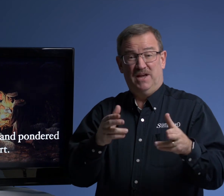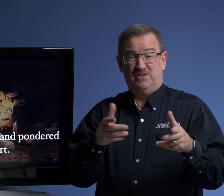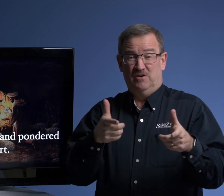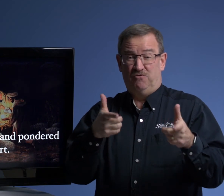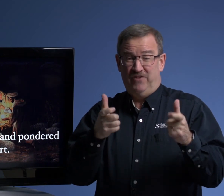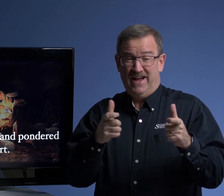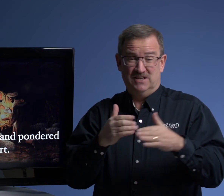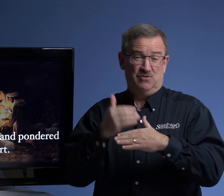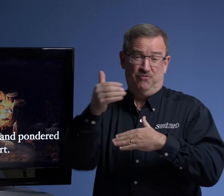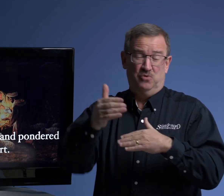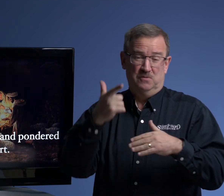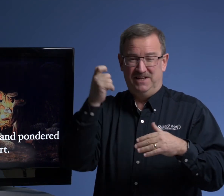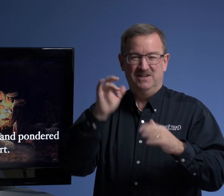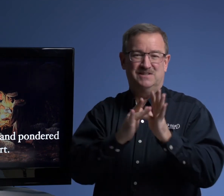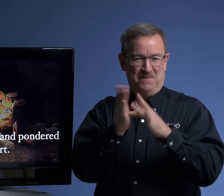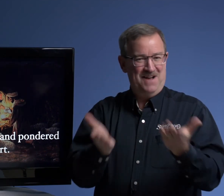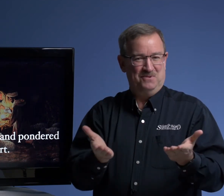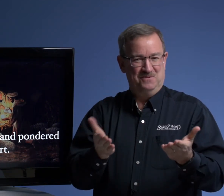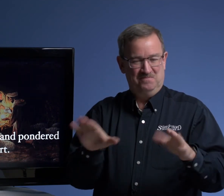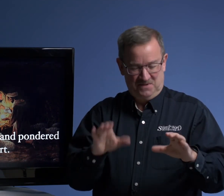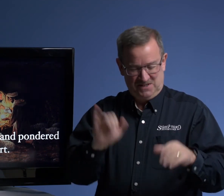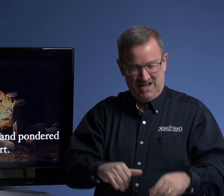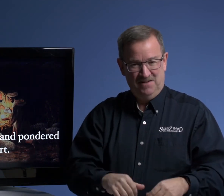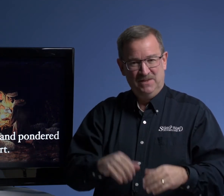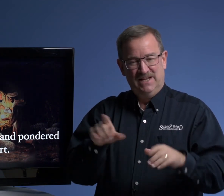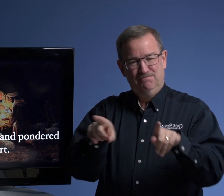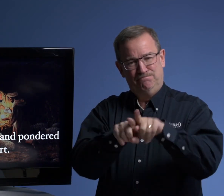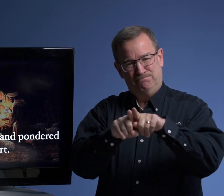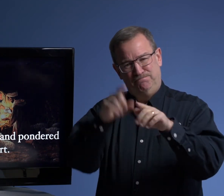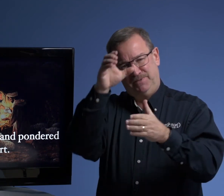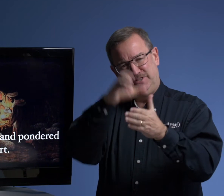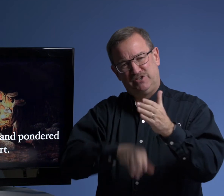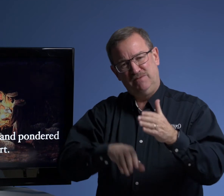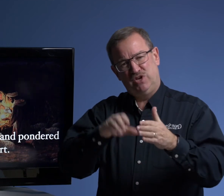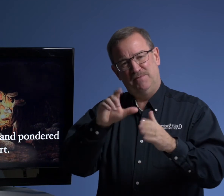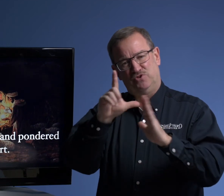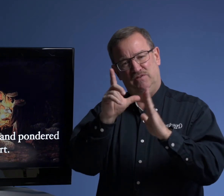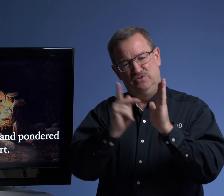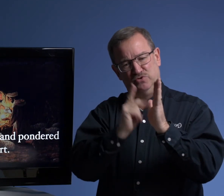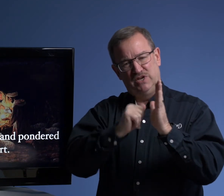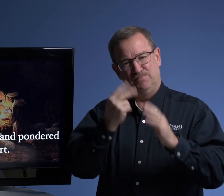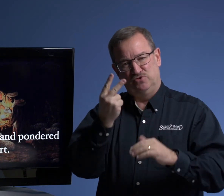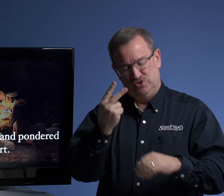have to go fast forward because the Bible does that in the same chapter of Luke chapter two.